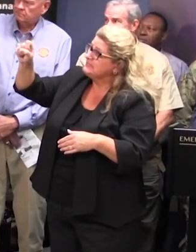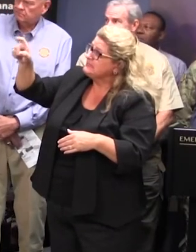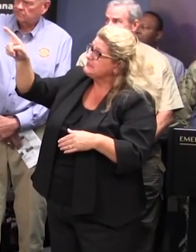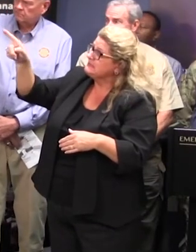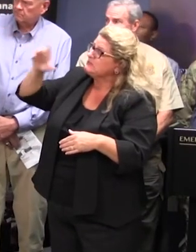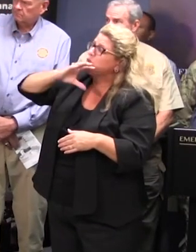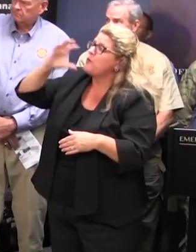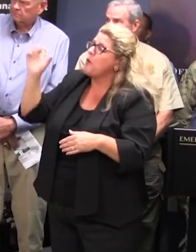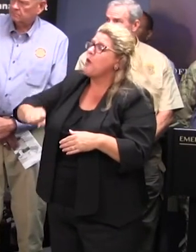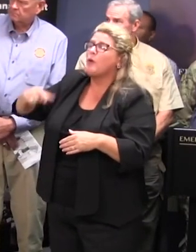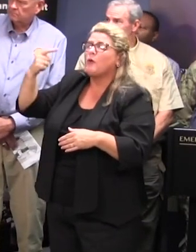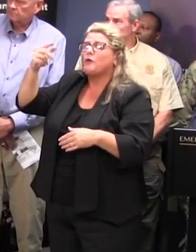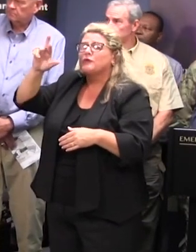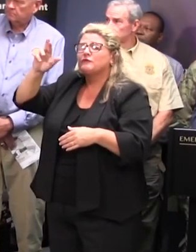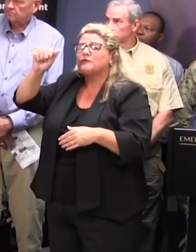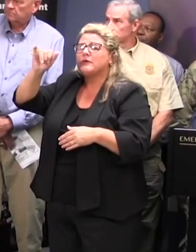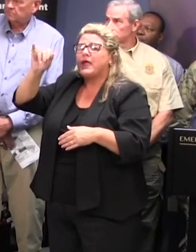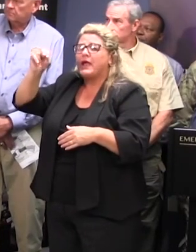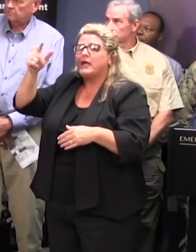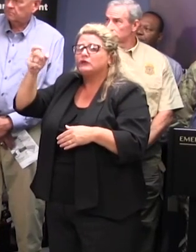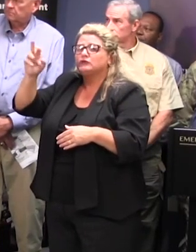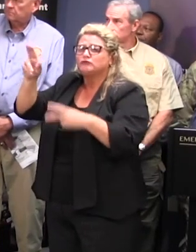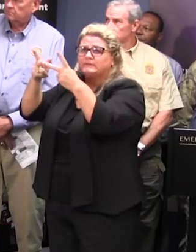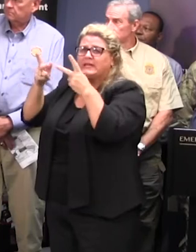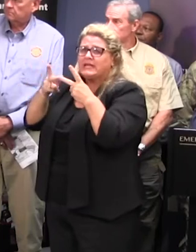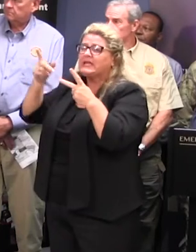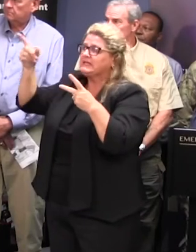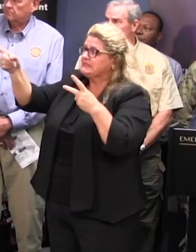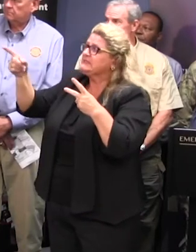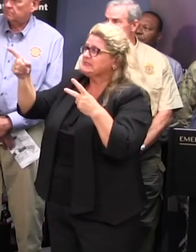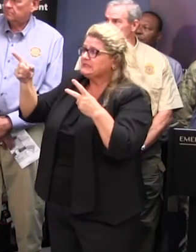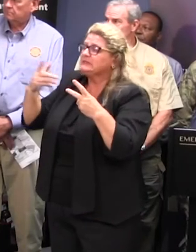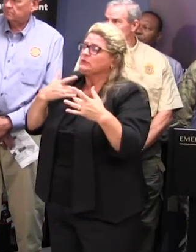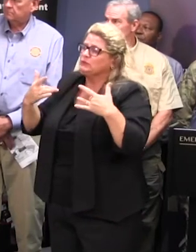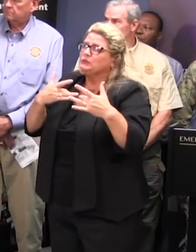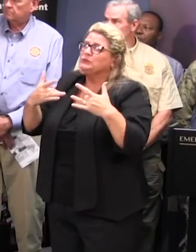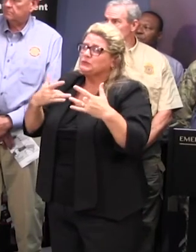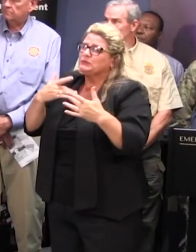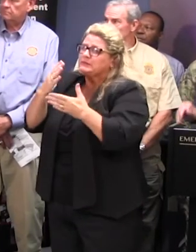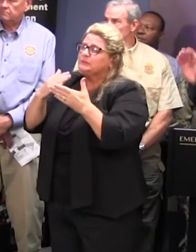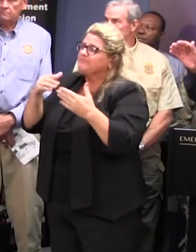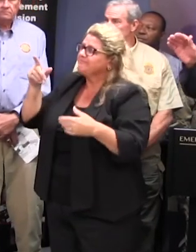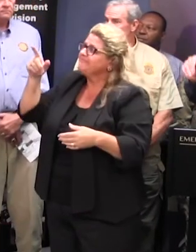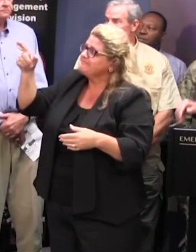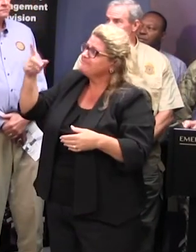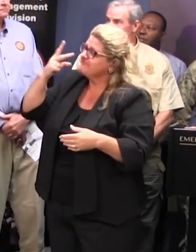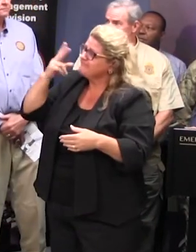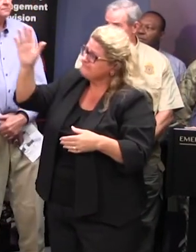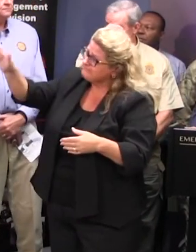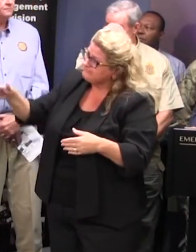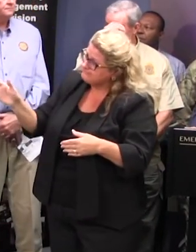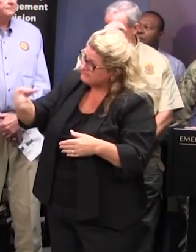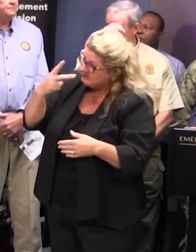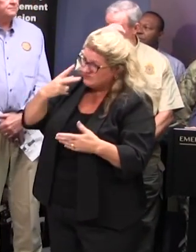old granger station and that's a subject of some concern and this is see towards the left hand bottom